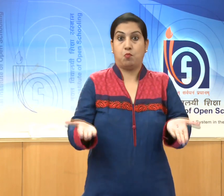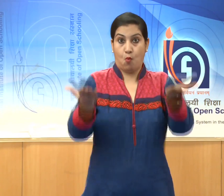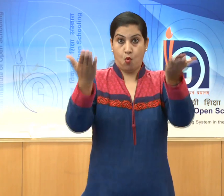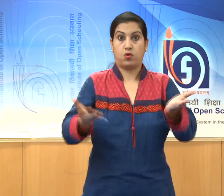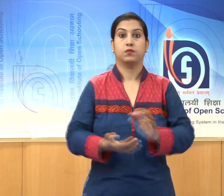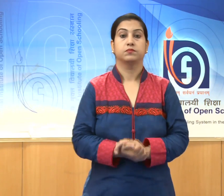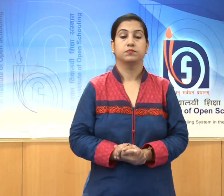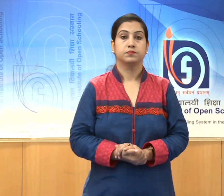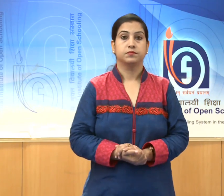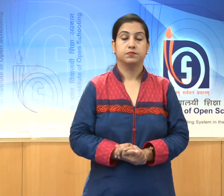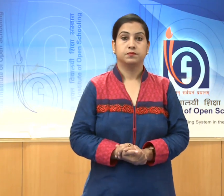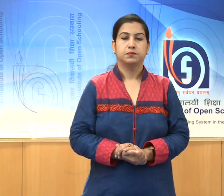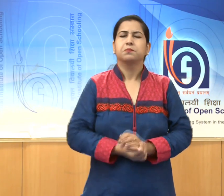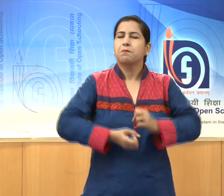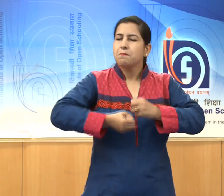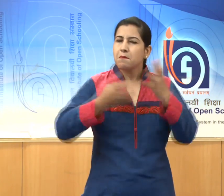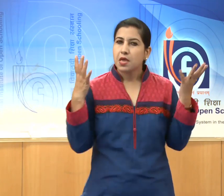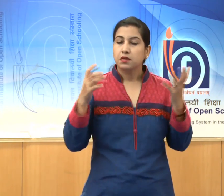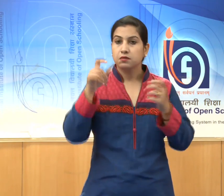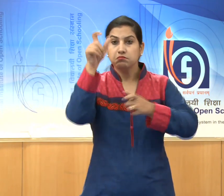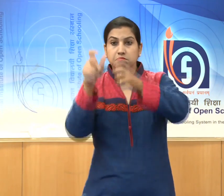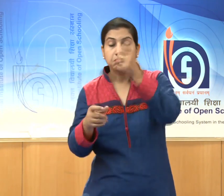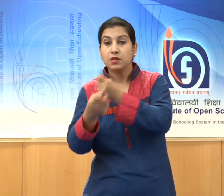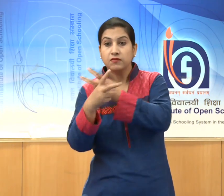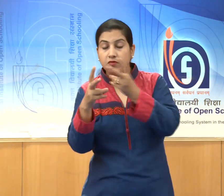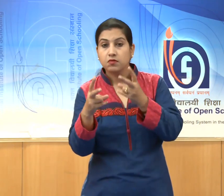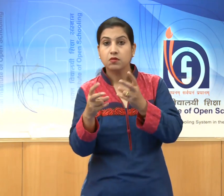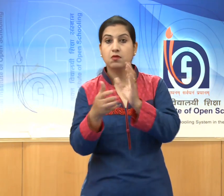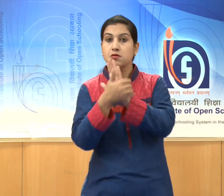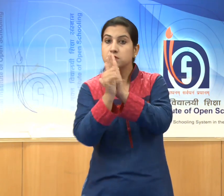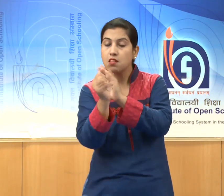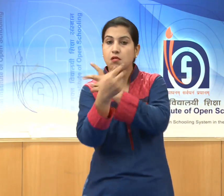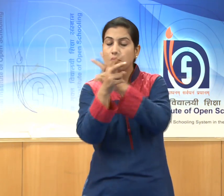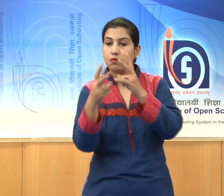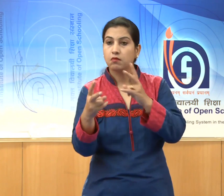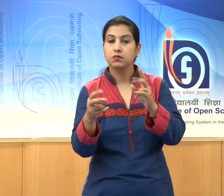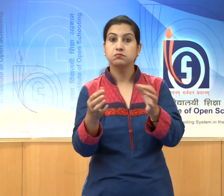Great numbers of art and antiquities